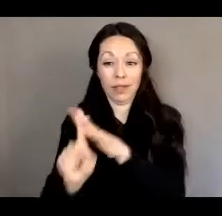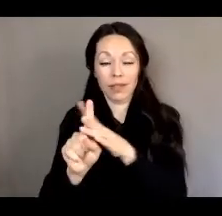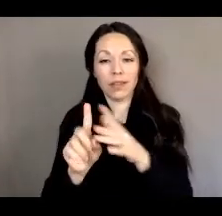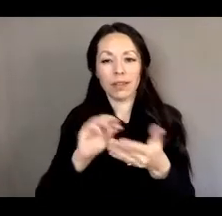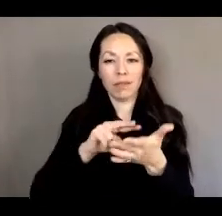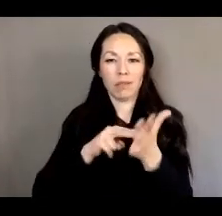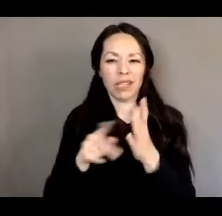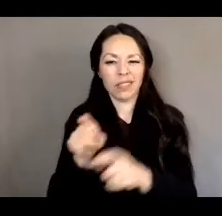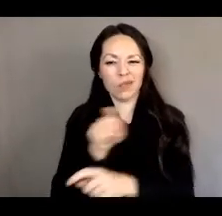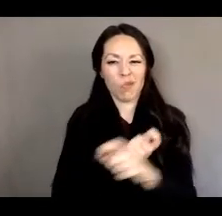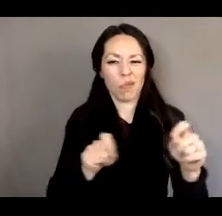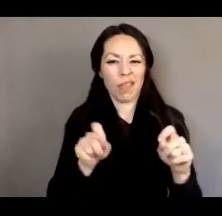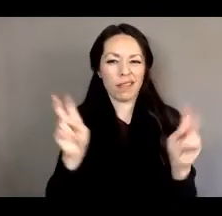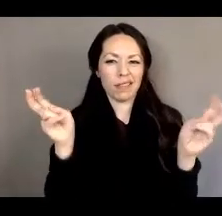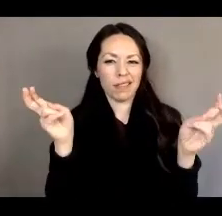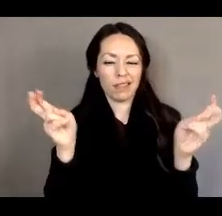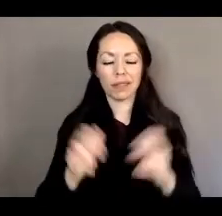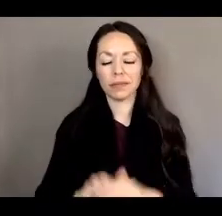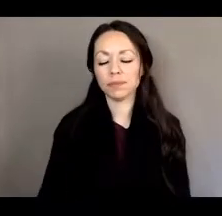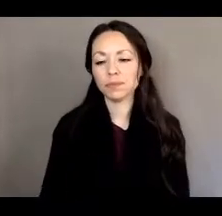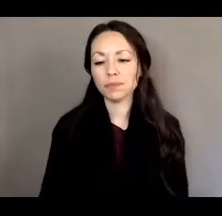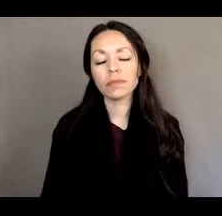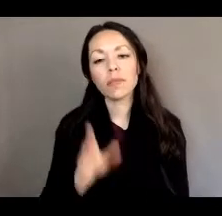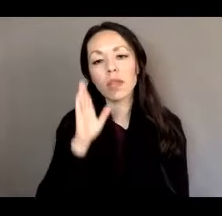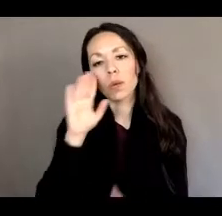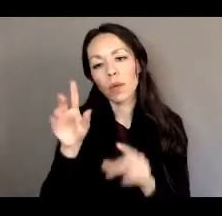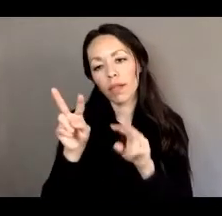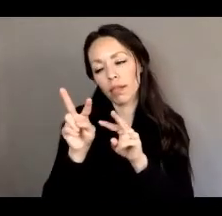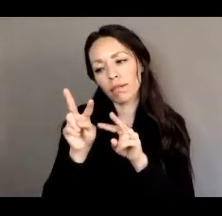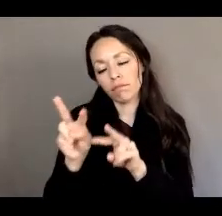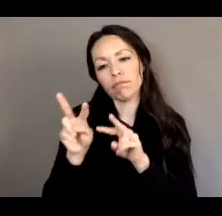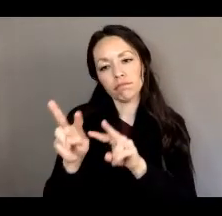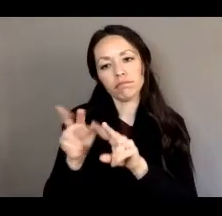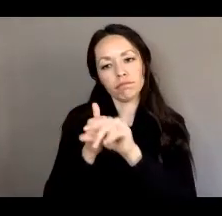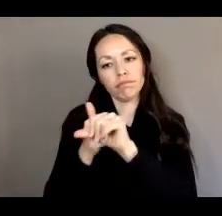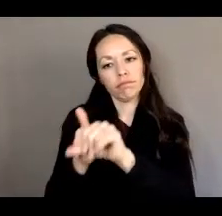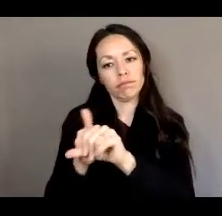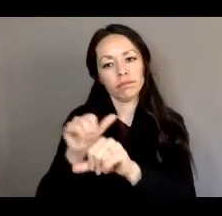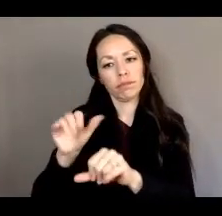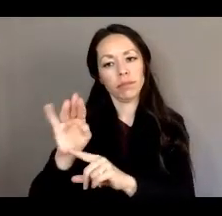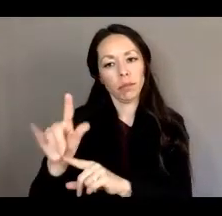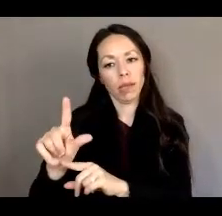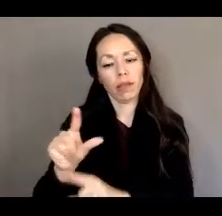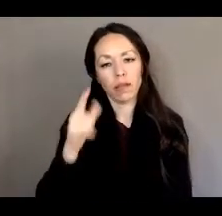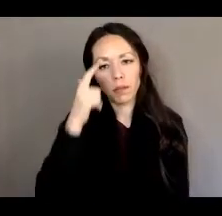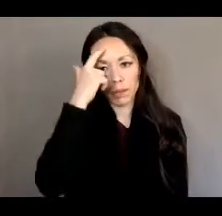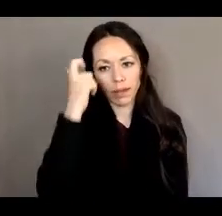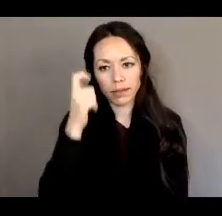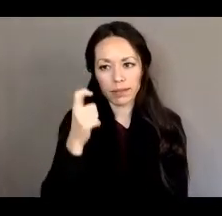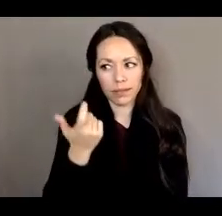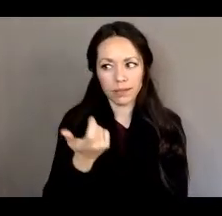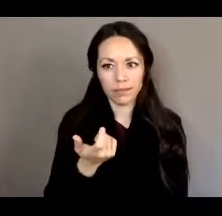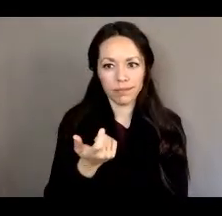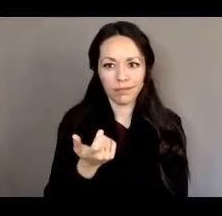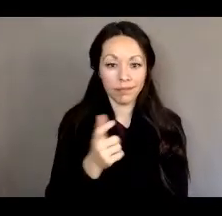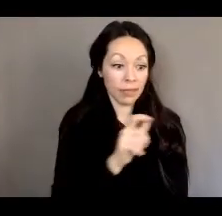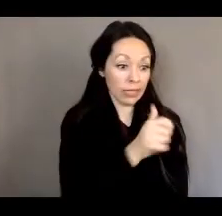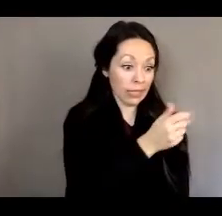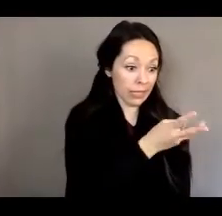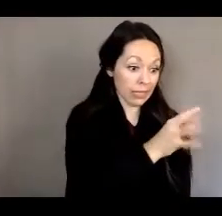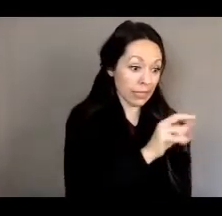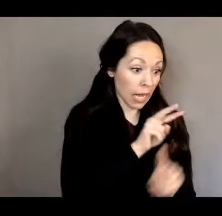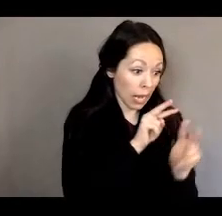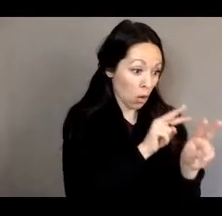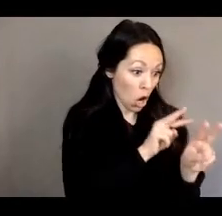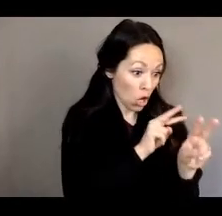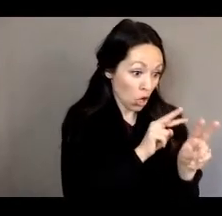So we're going to continuing to monitor that bill. Um, because we were monitoring it when it was known as 10 69.